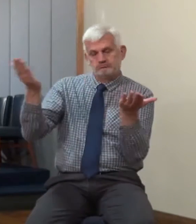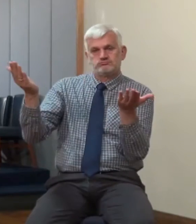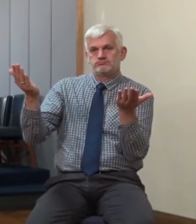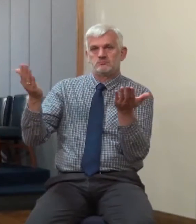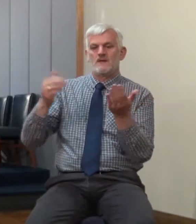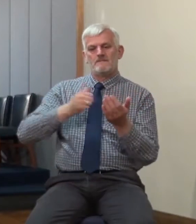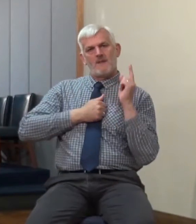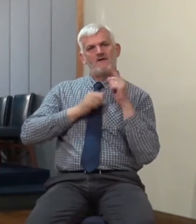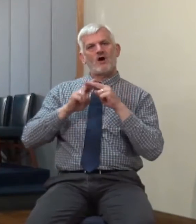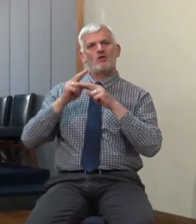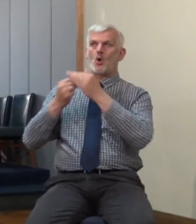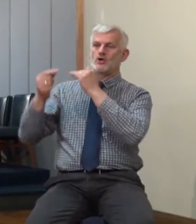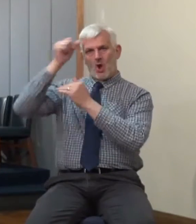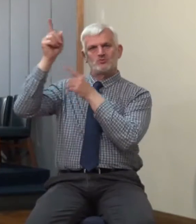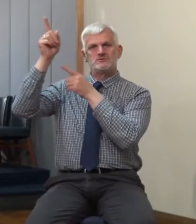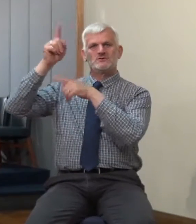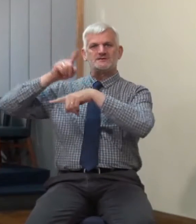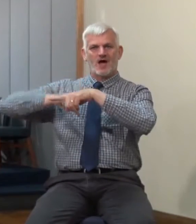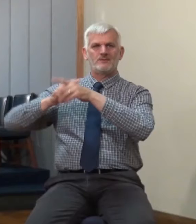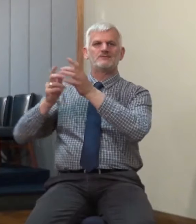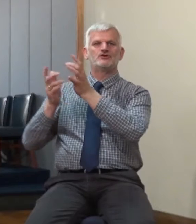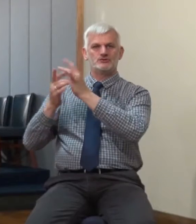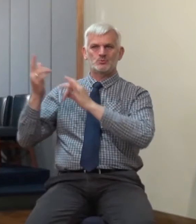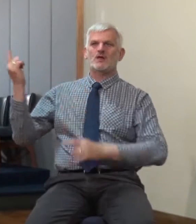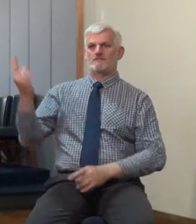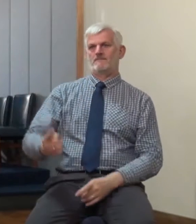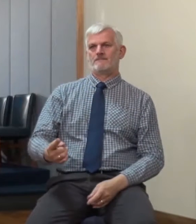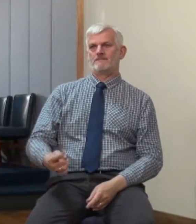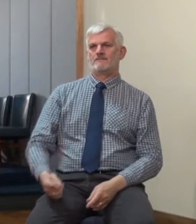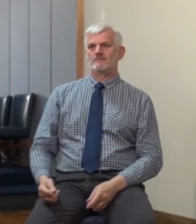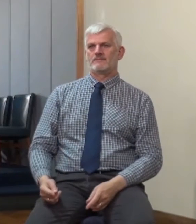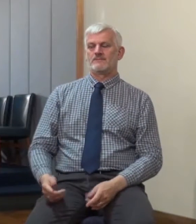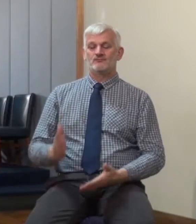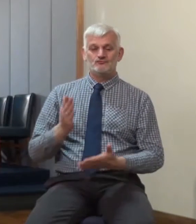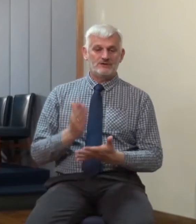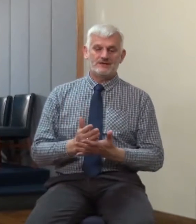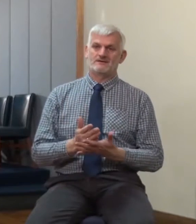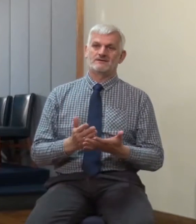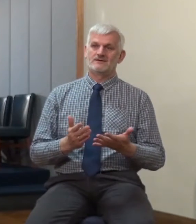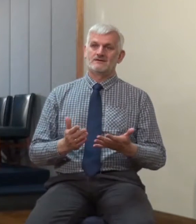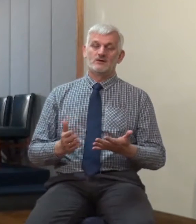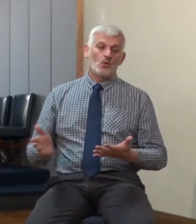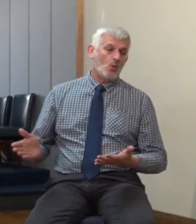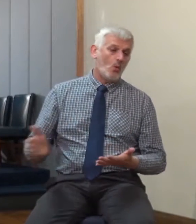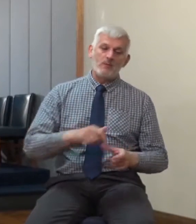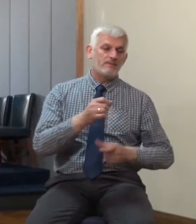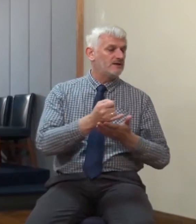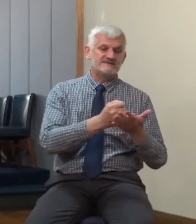of the Lord Jesus Christ. Unexpected entirely, of course, by the unsaved. Expected